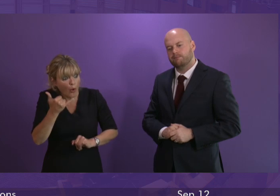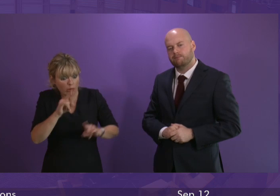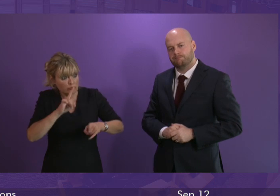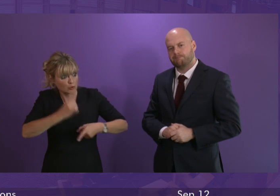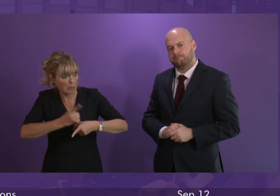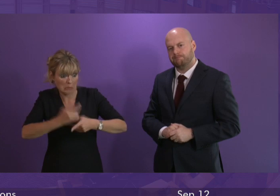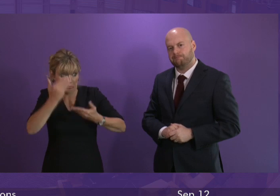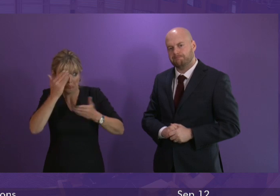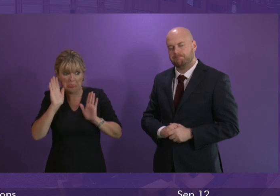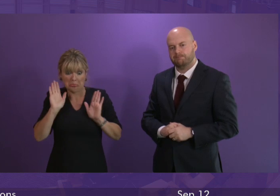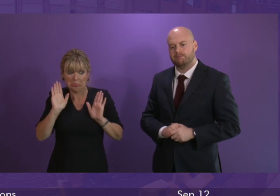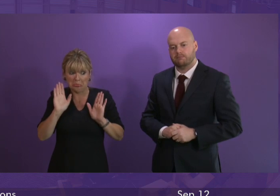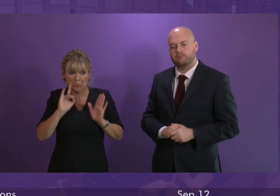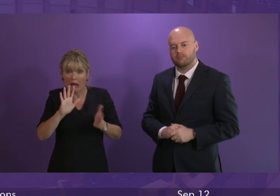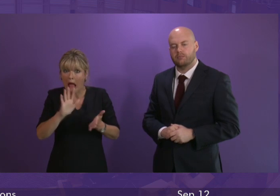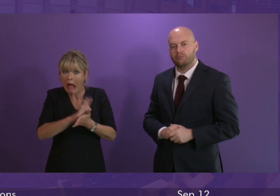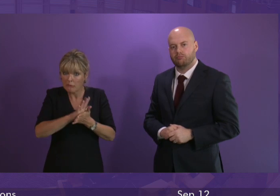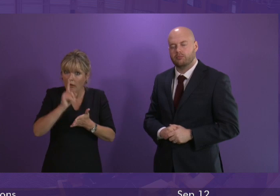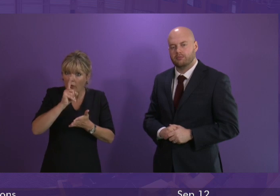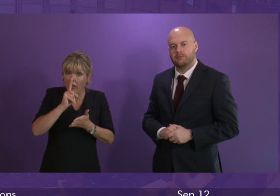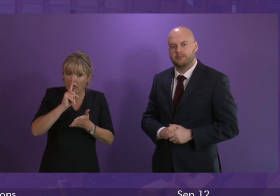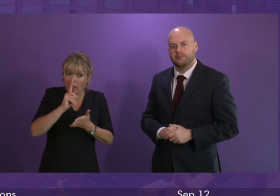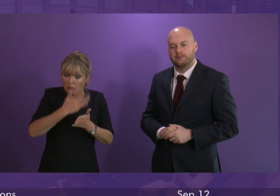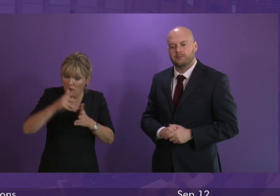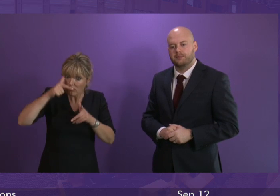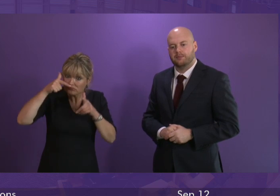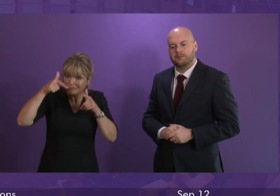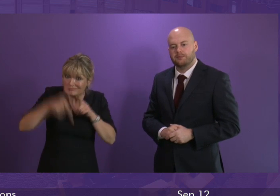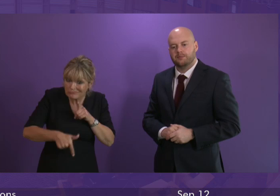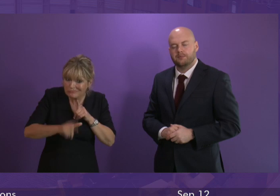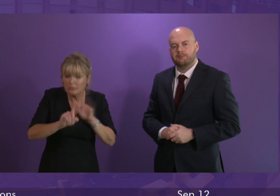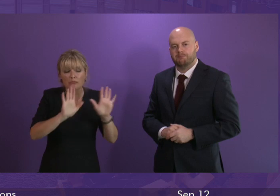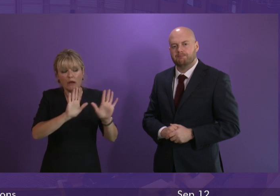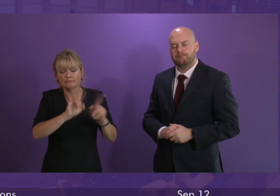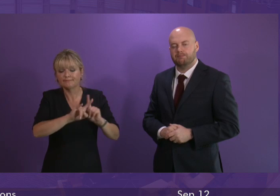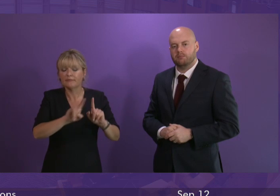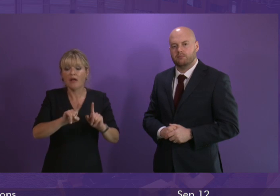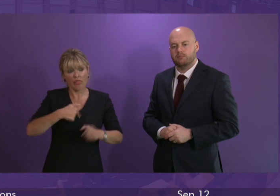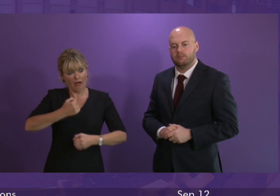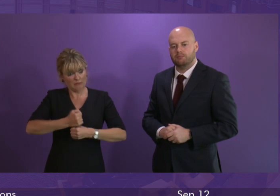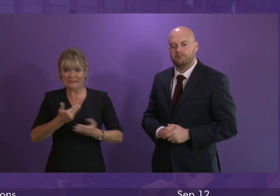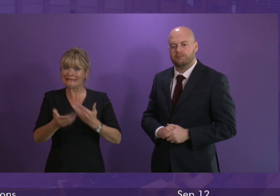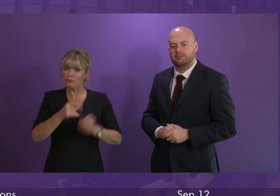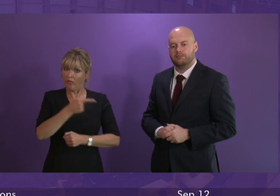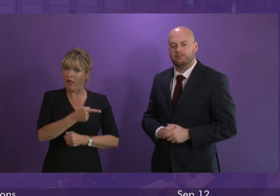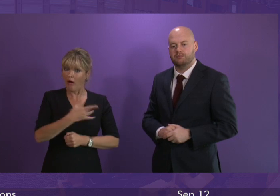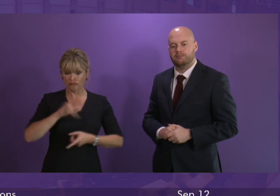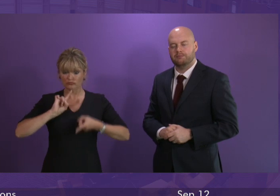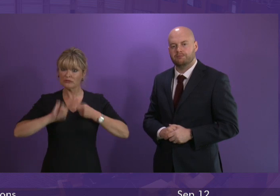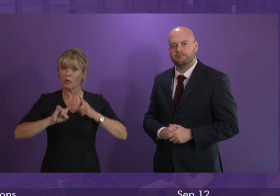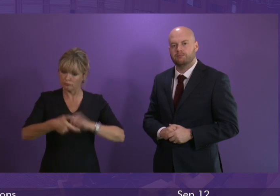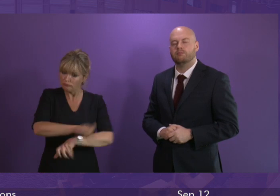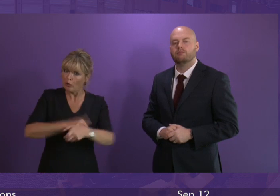referring to I'm very happy to to look into that but the government is dealing with this and responding to this